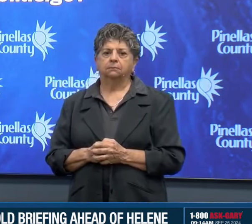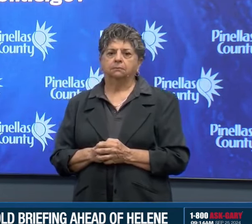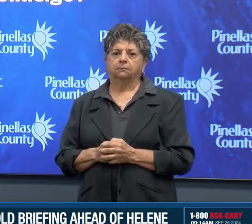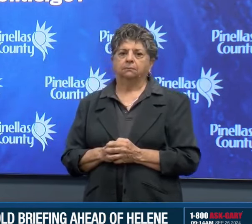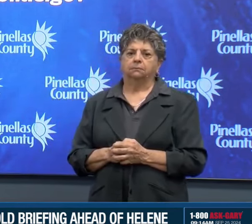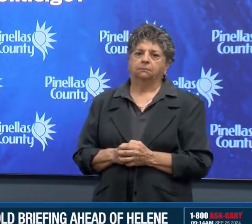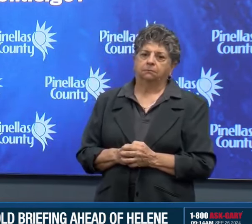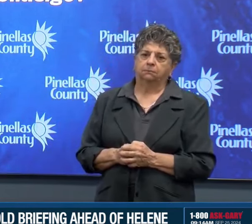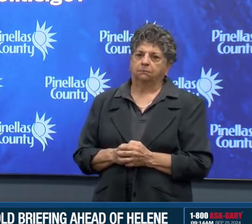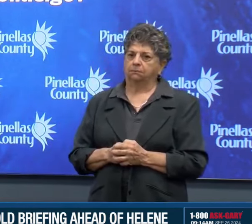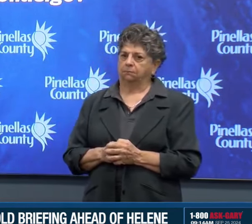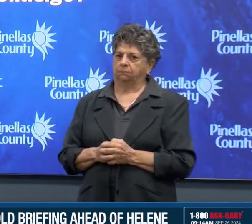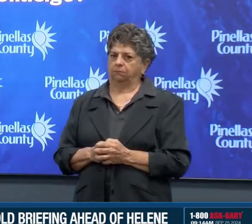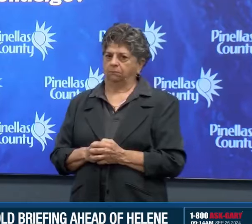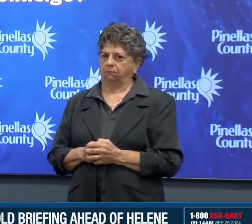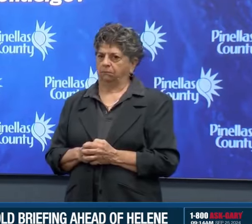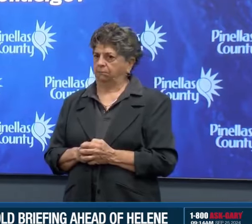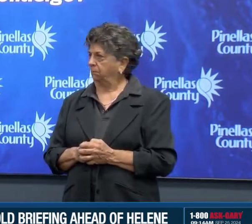questions.